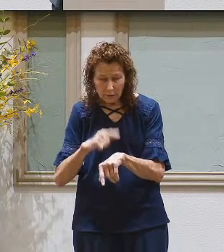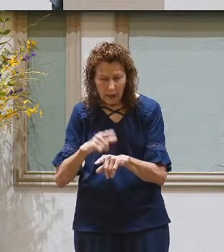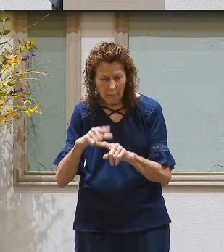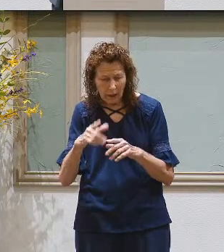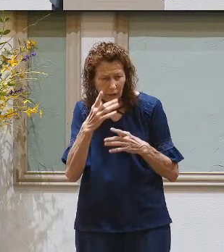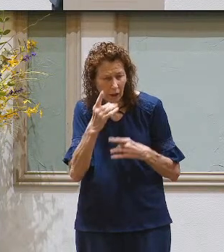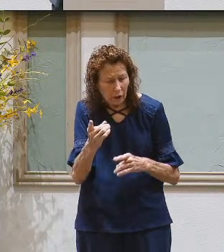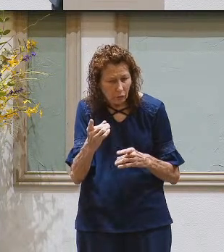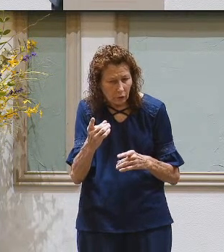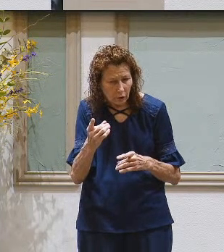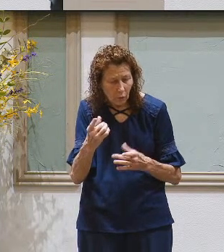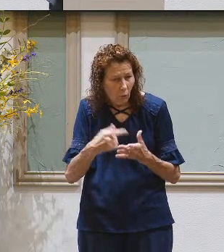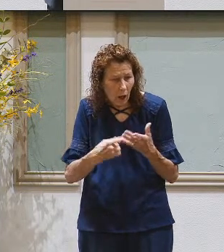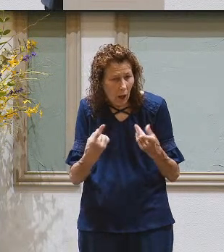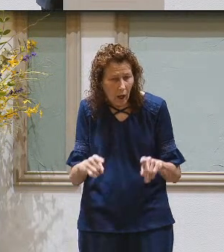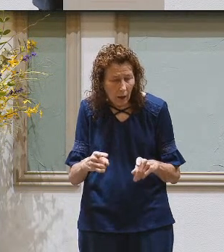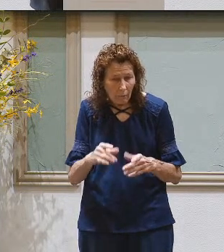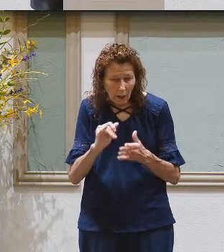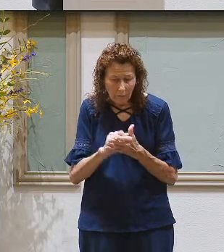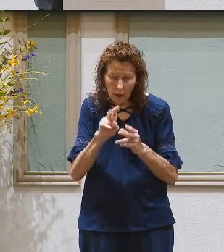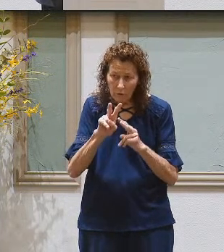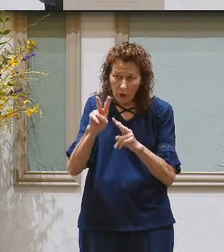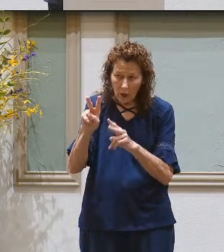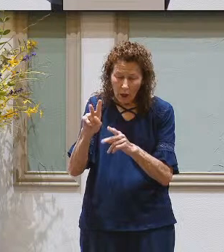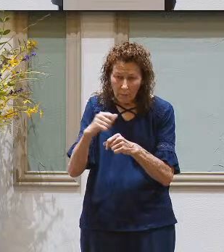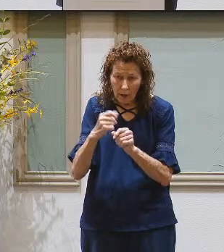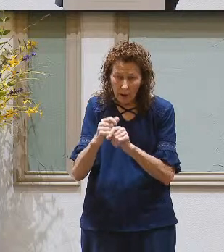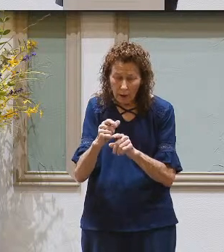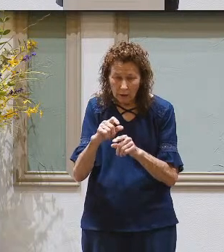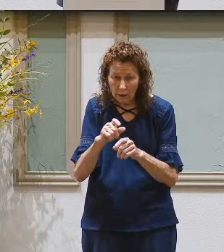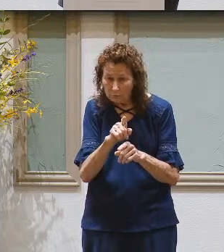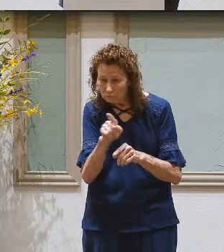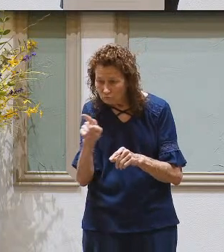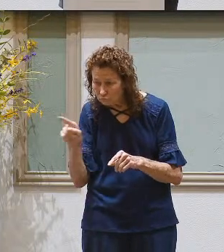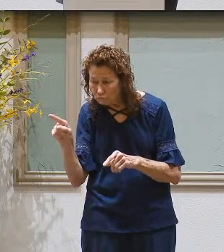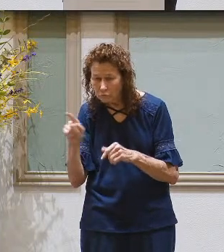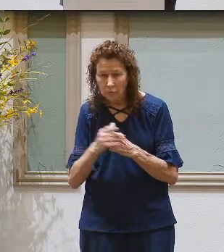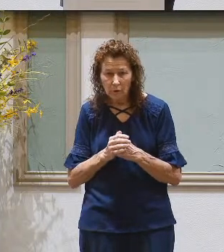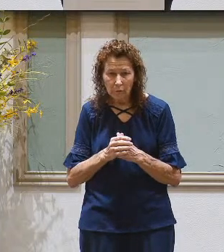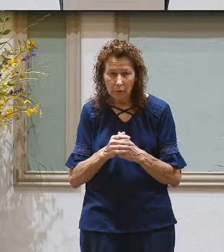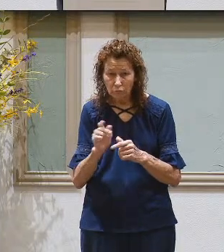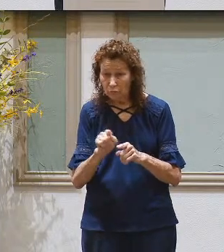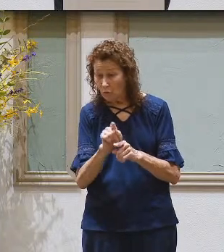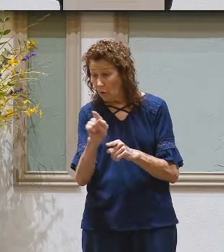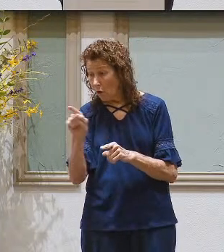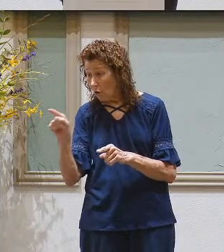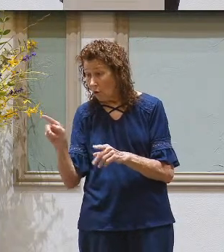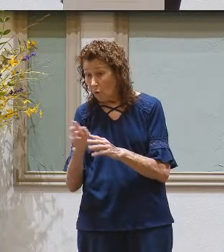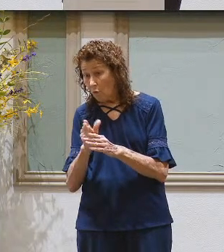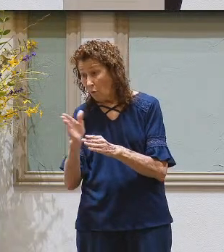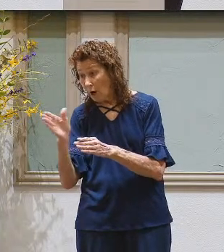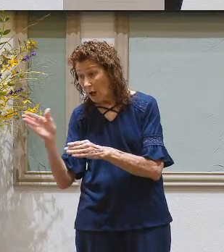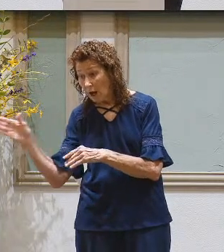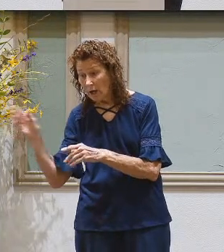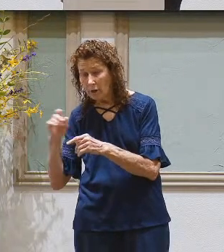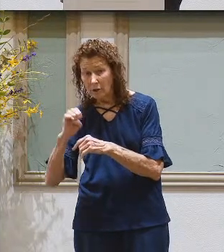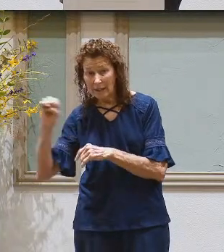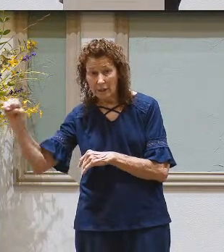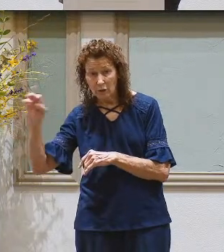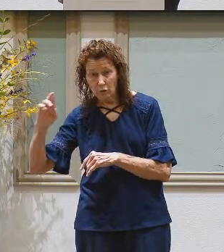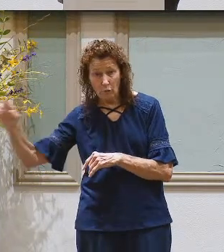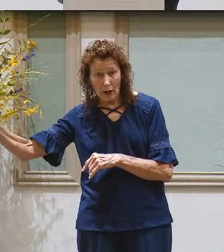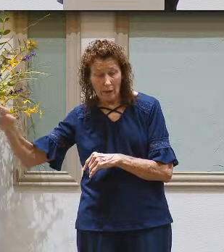interestingly, the text tells us that this funeral procession makes a detour. They swing way to the right,